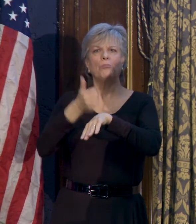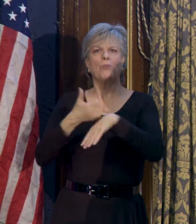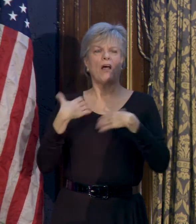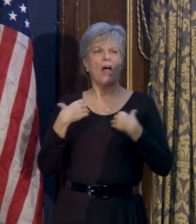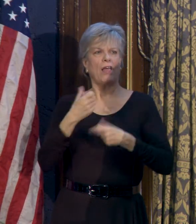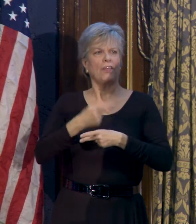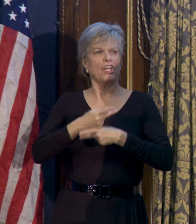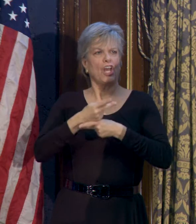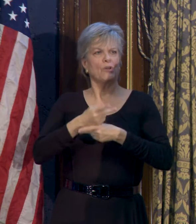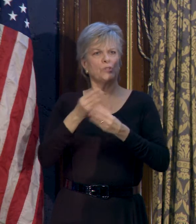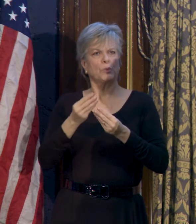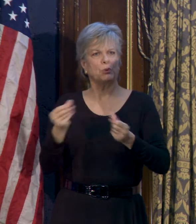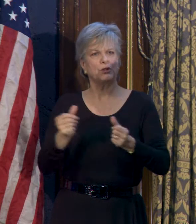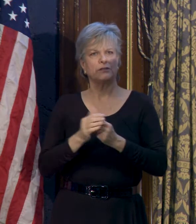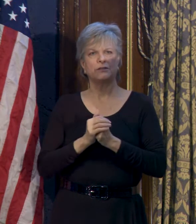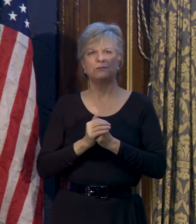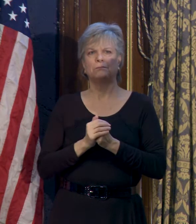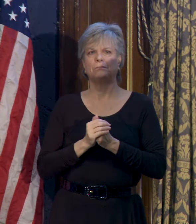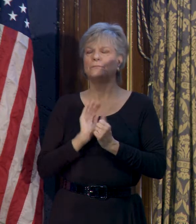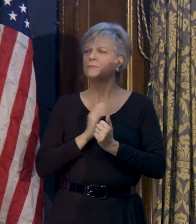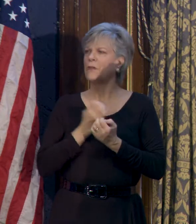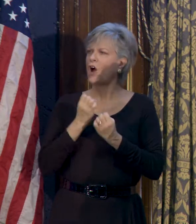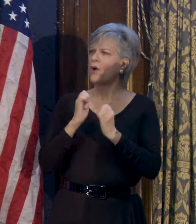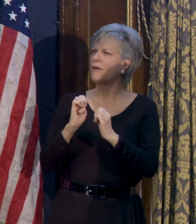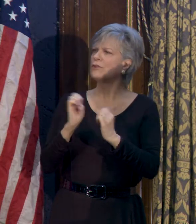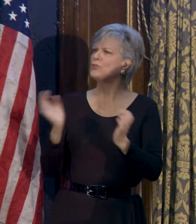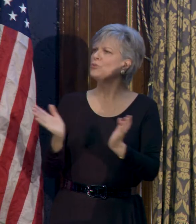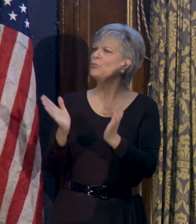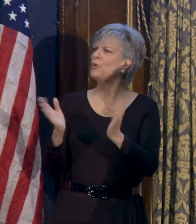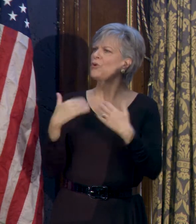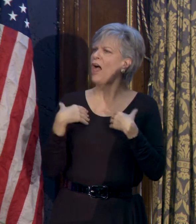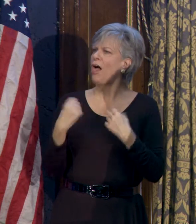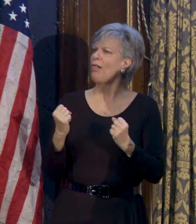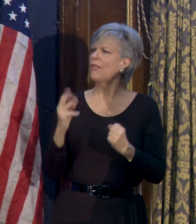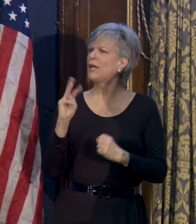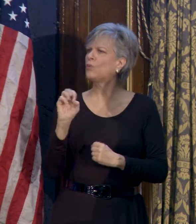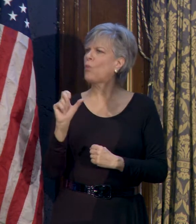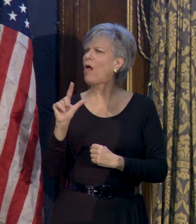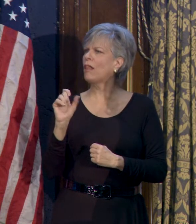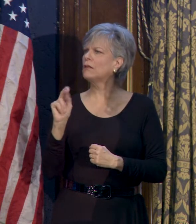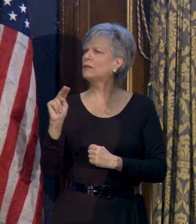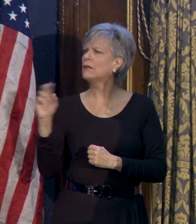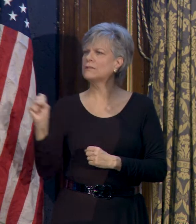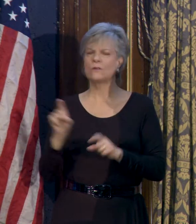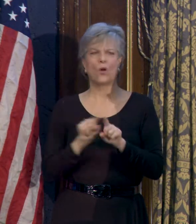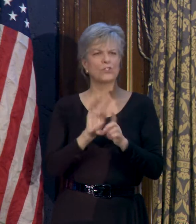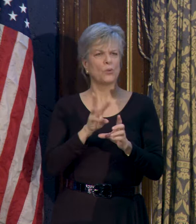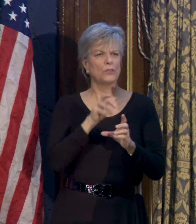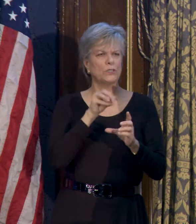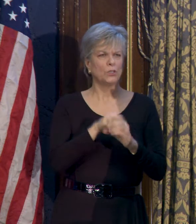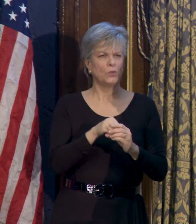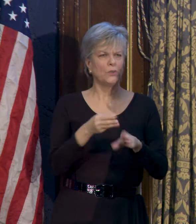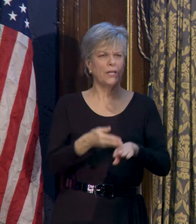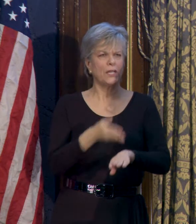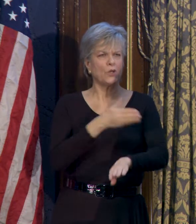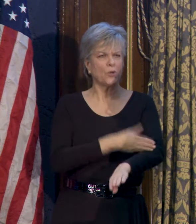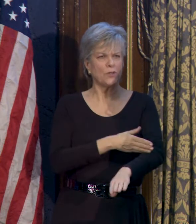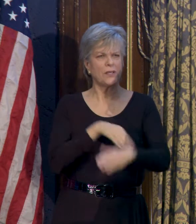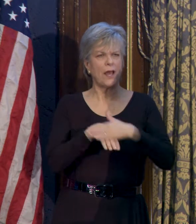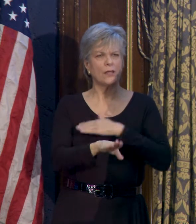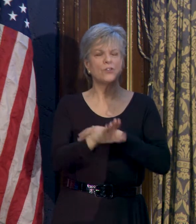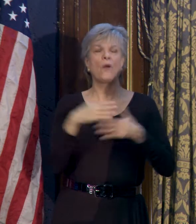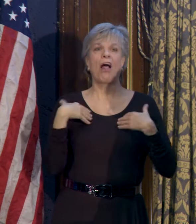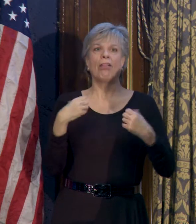solutions. Our efforts to promote health and wellness will also include increasing access to healthy